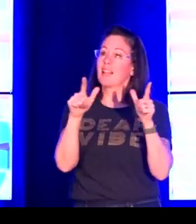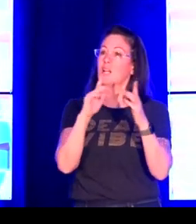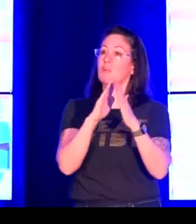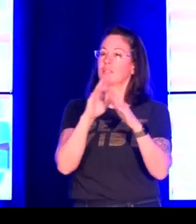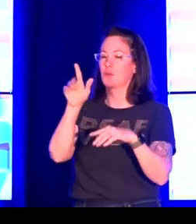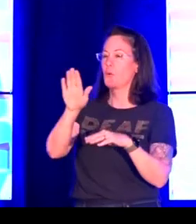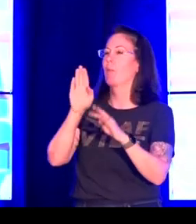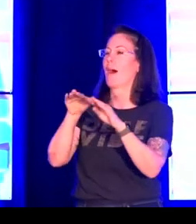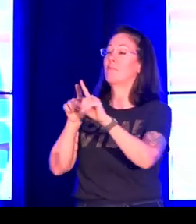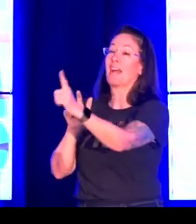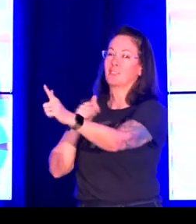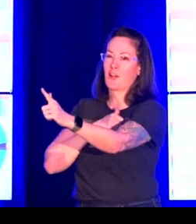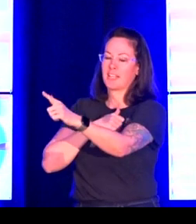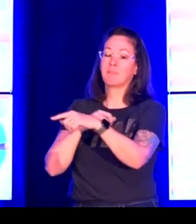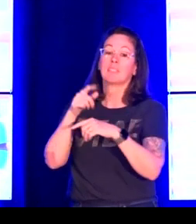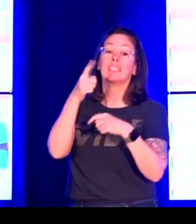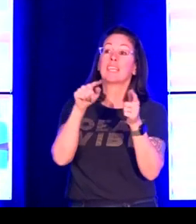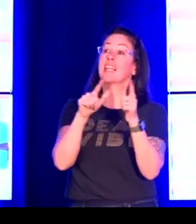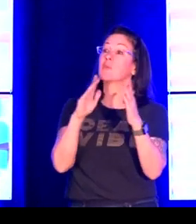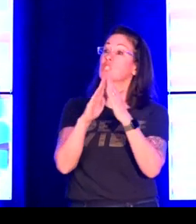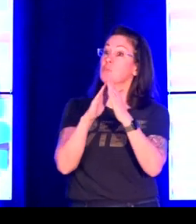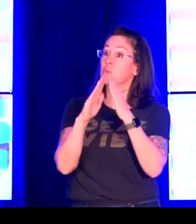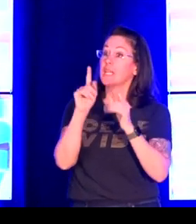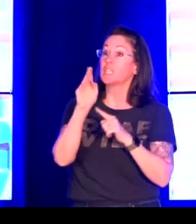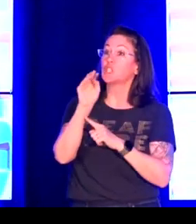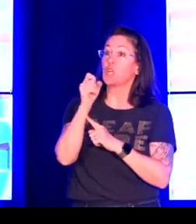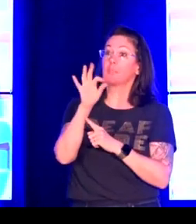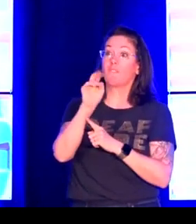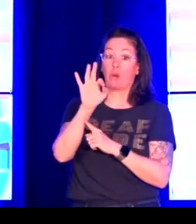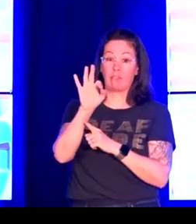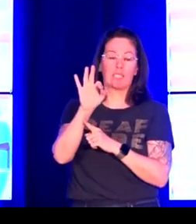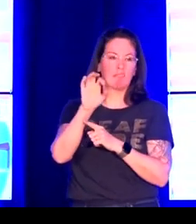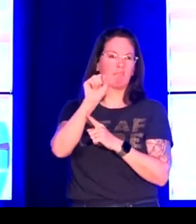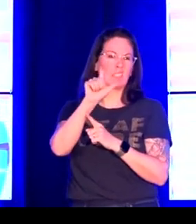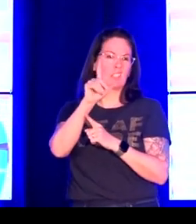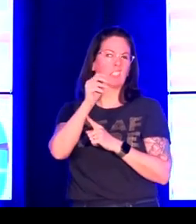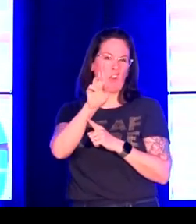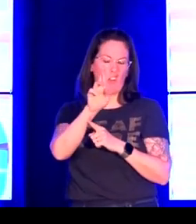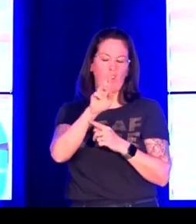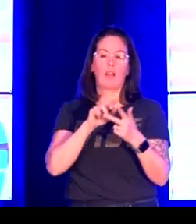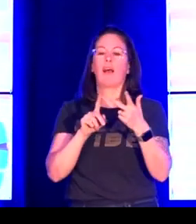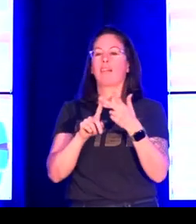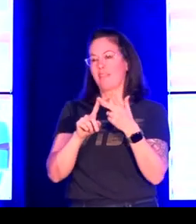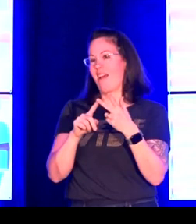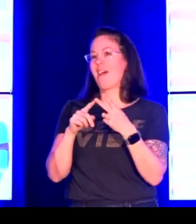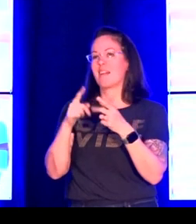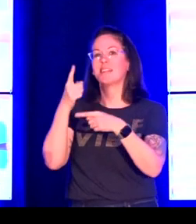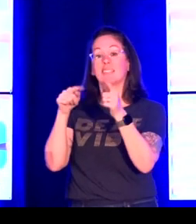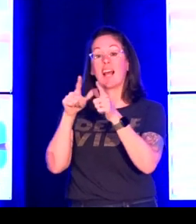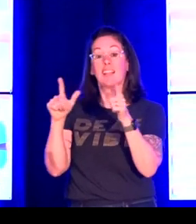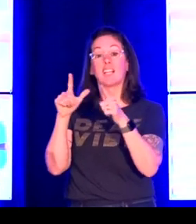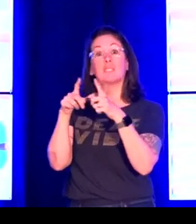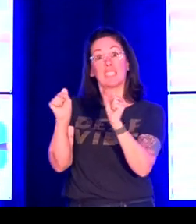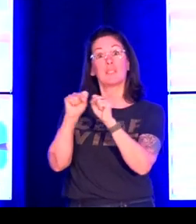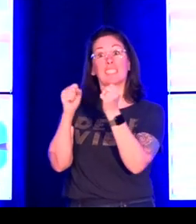Together in the lower right well sorry lower right for me bottom left for you is sign language communities terms of